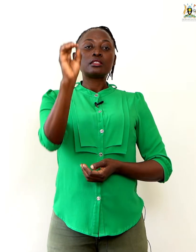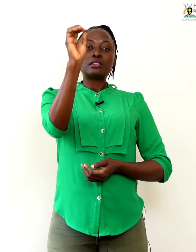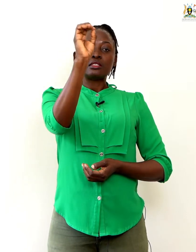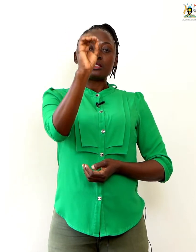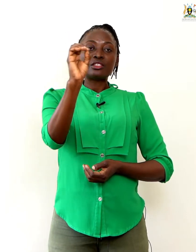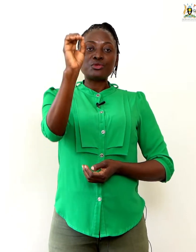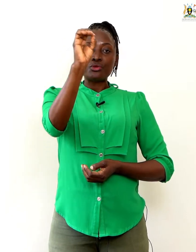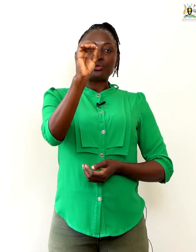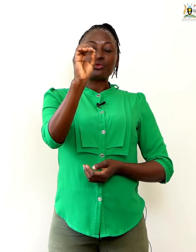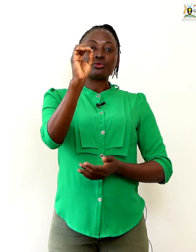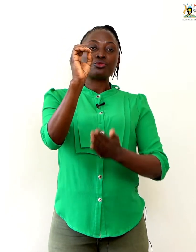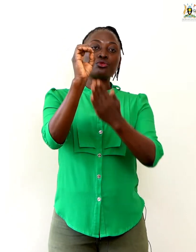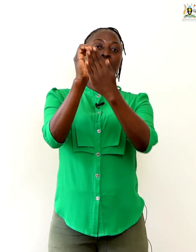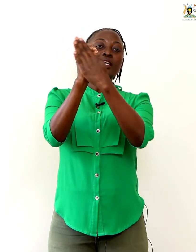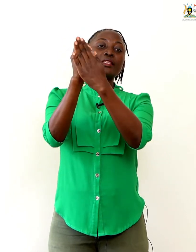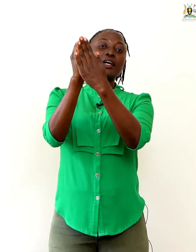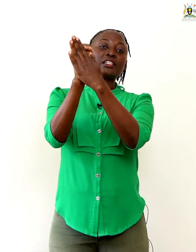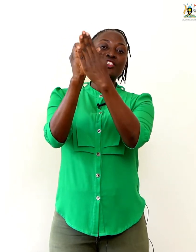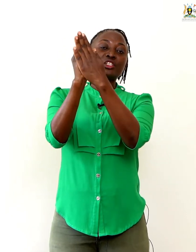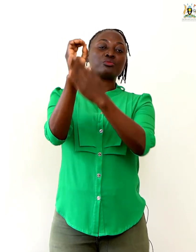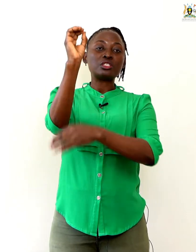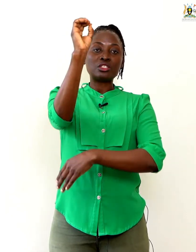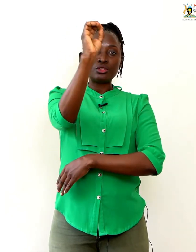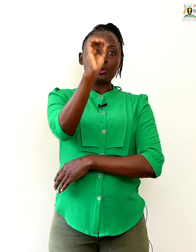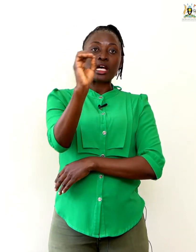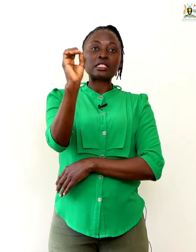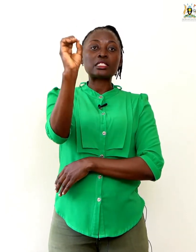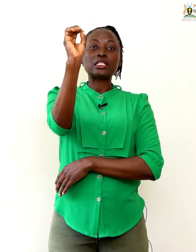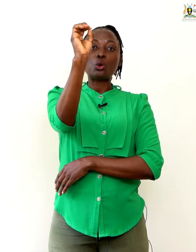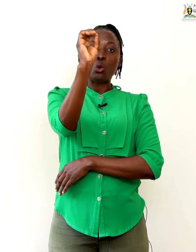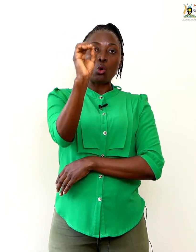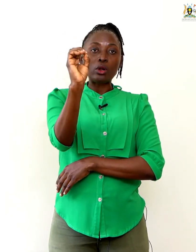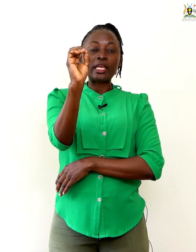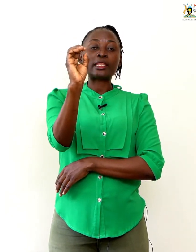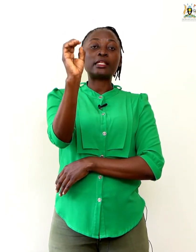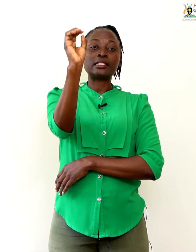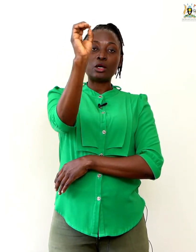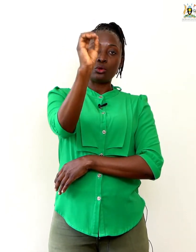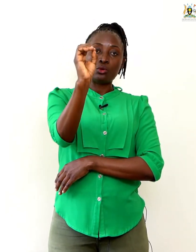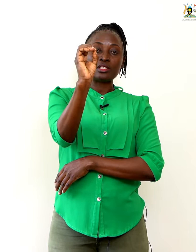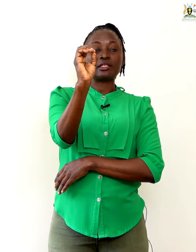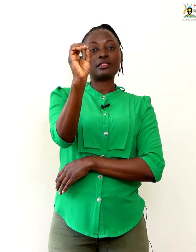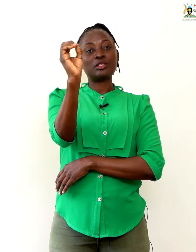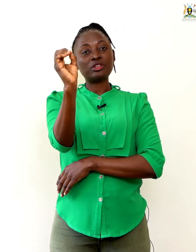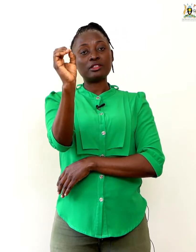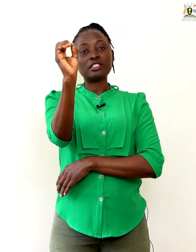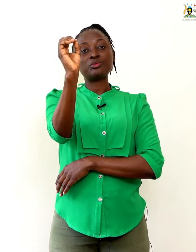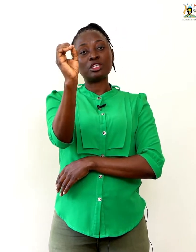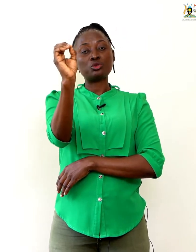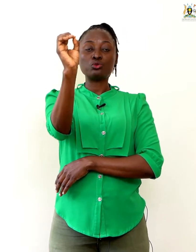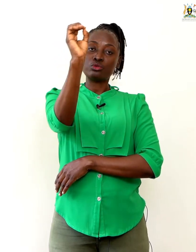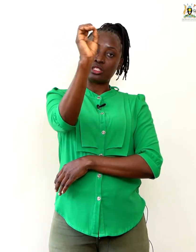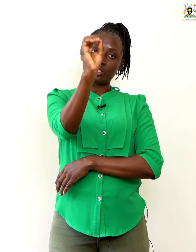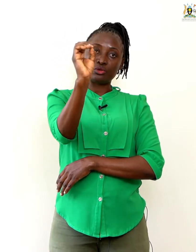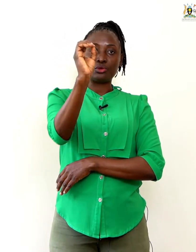0, you look at the hand shape, 0 as O, like the letter O is similar to 0.